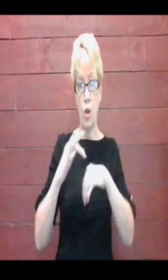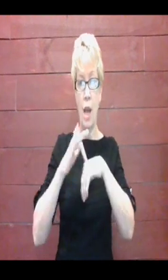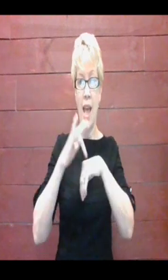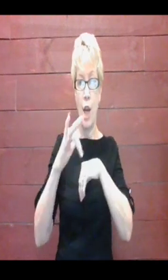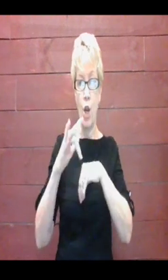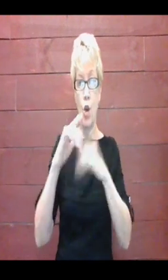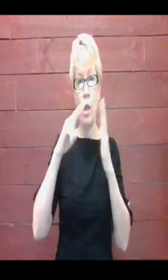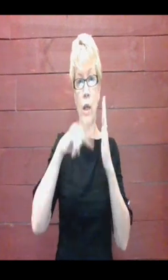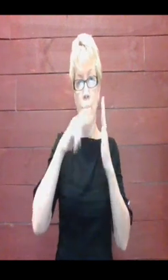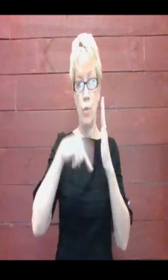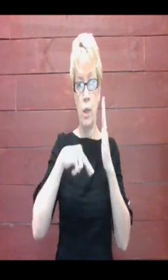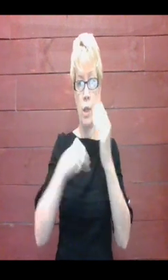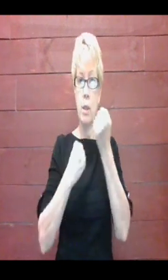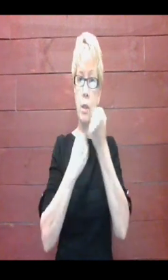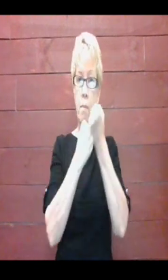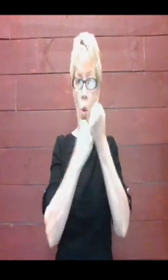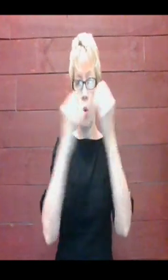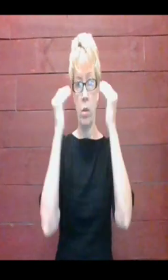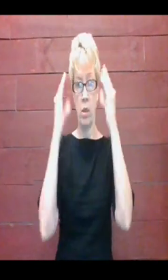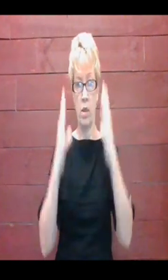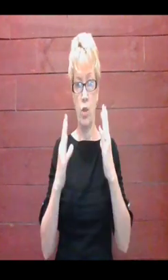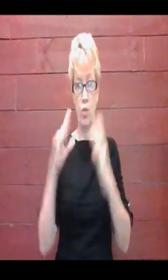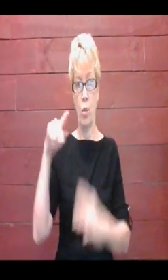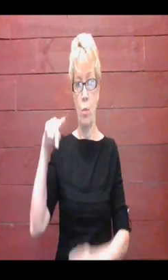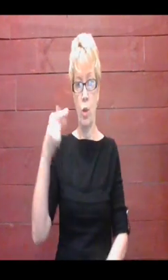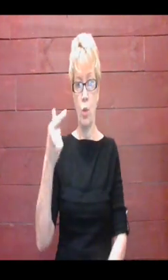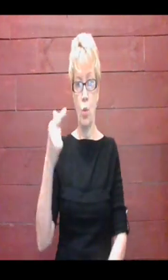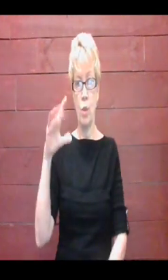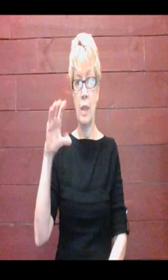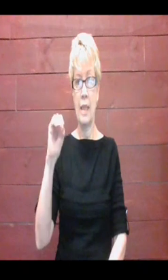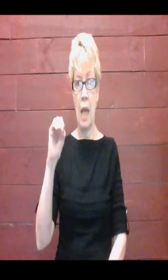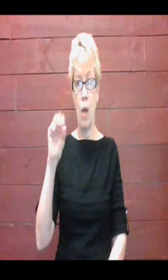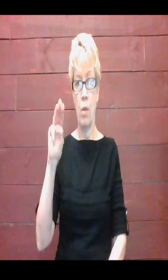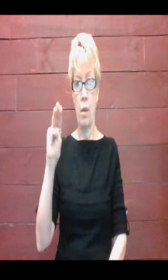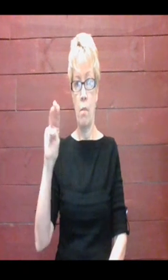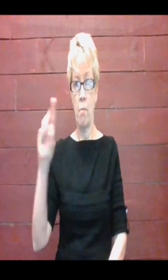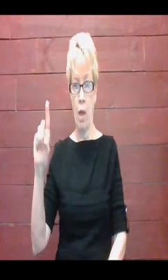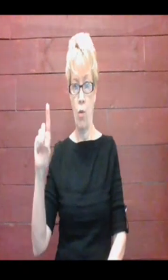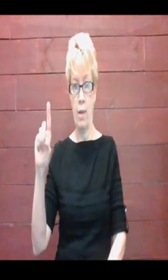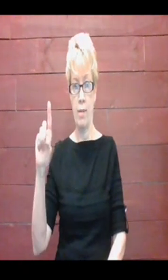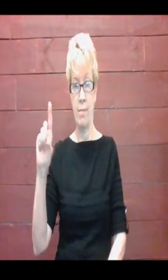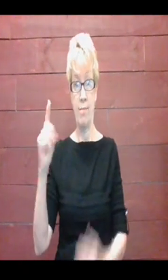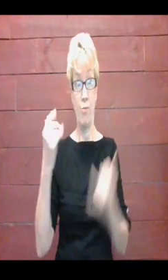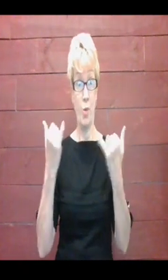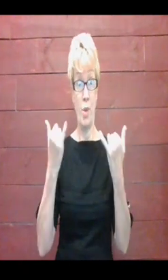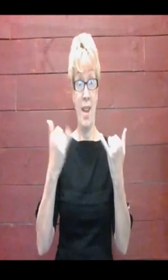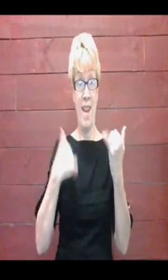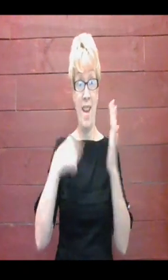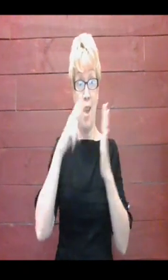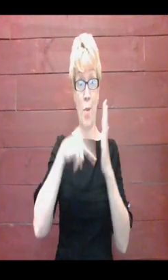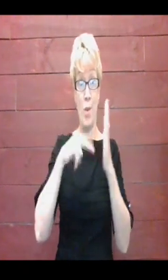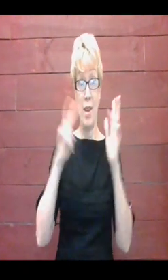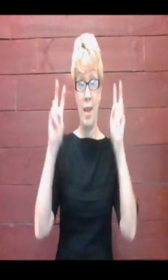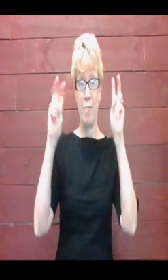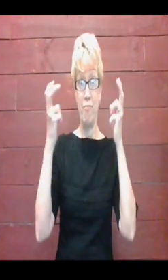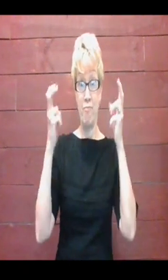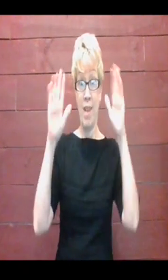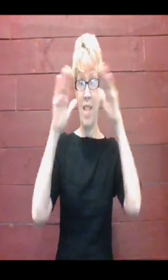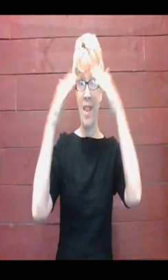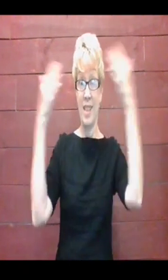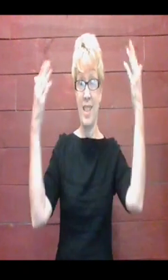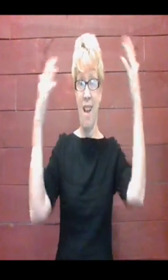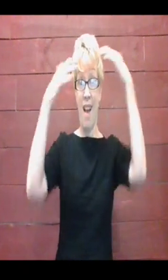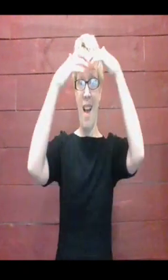Literacy Support Teacher in Prince George's County, Maryland. Today I am reading The Sky is Falling,